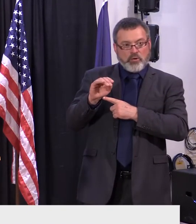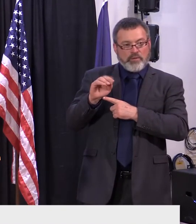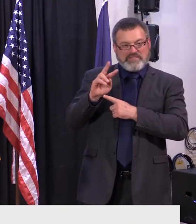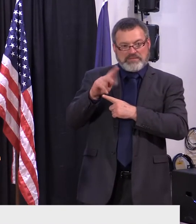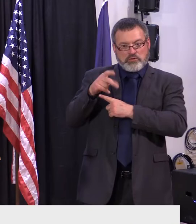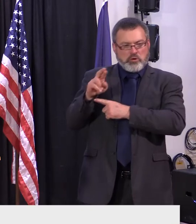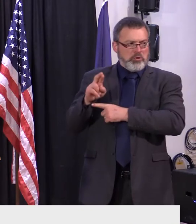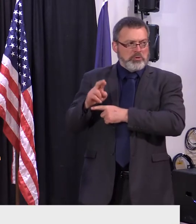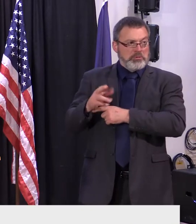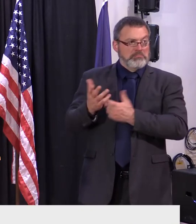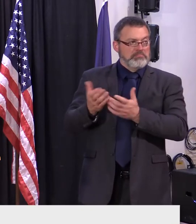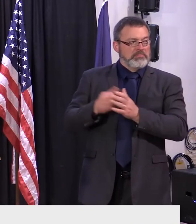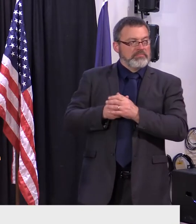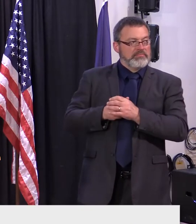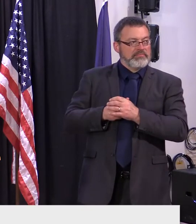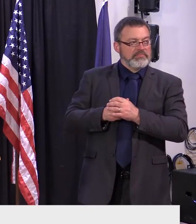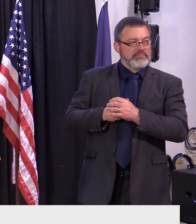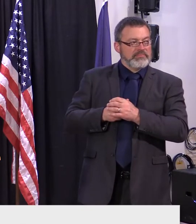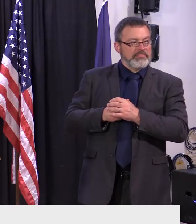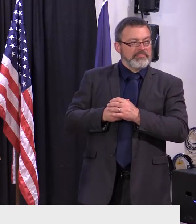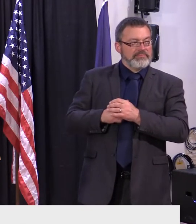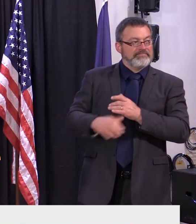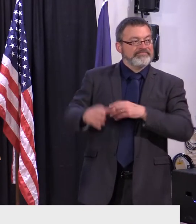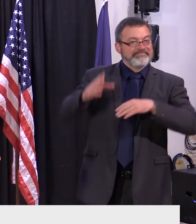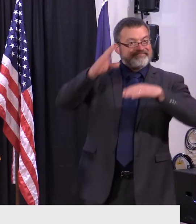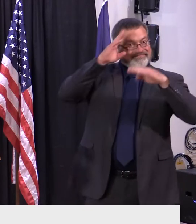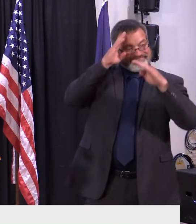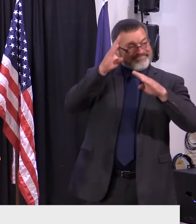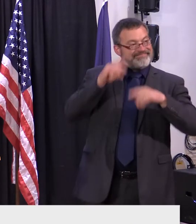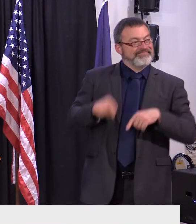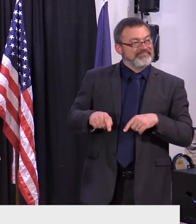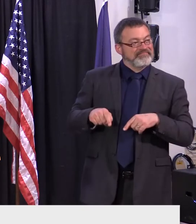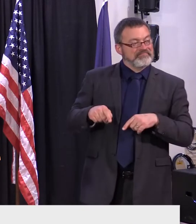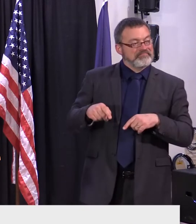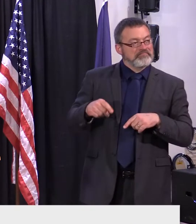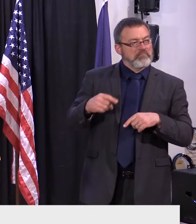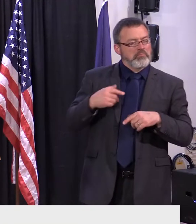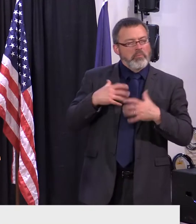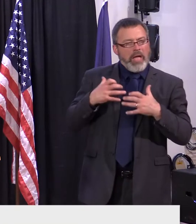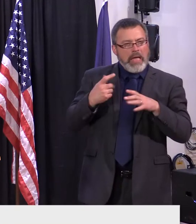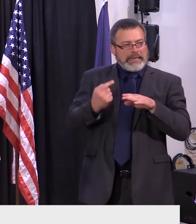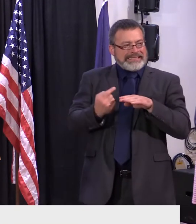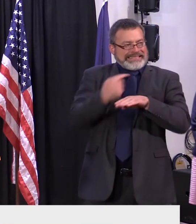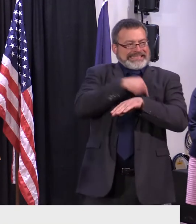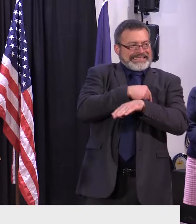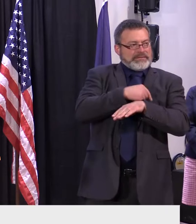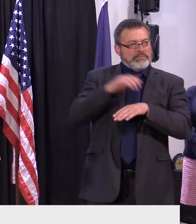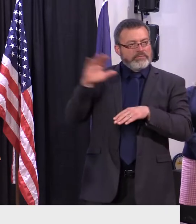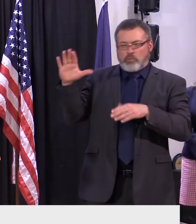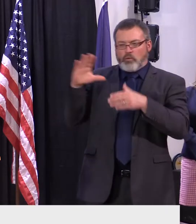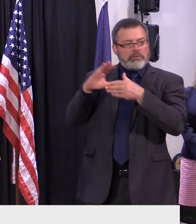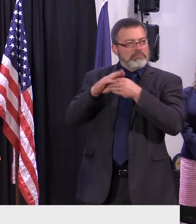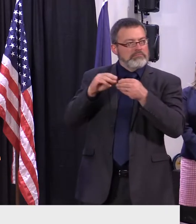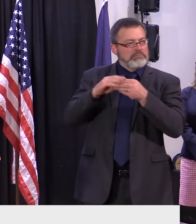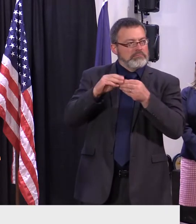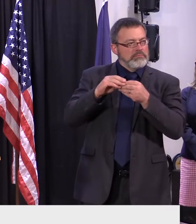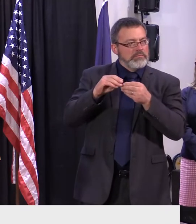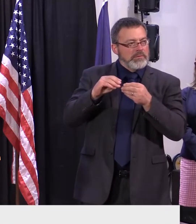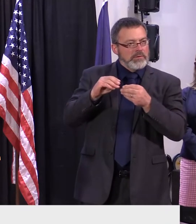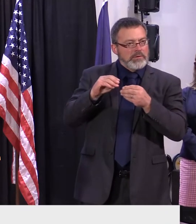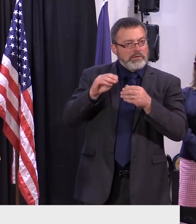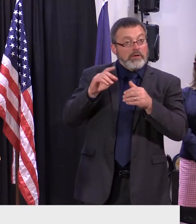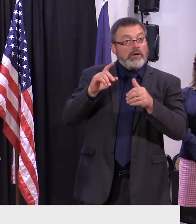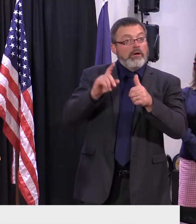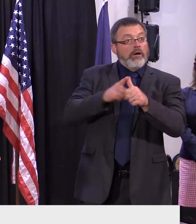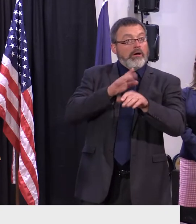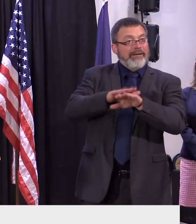hi governor um i just wanted to go back for a minute to odinac first nation um i was curious how you envision